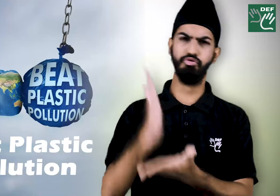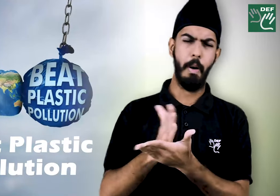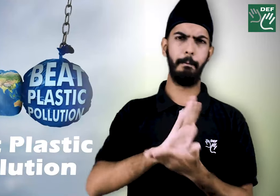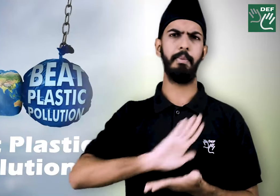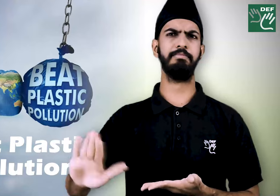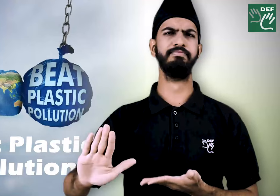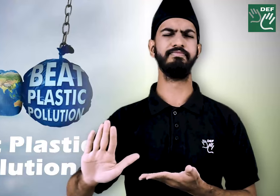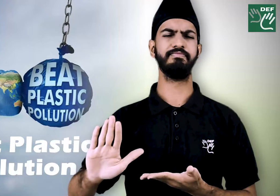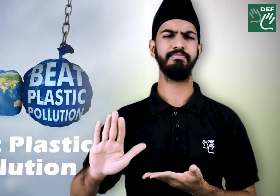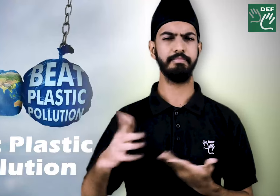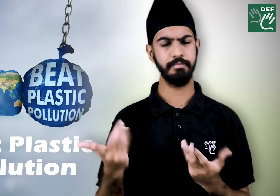Pollution.